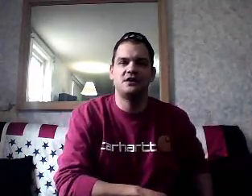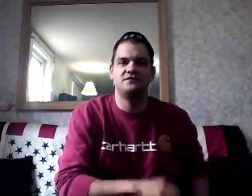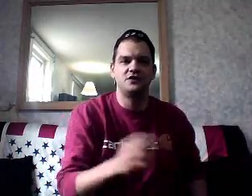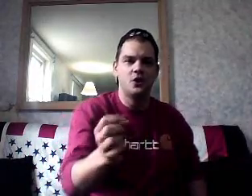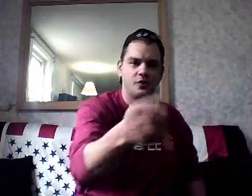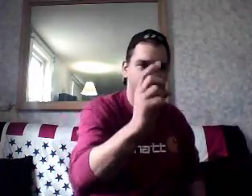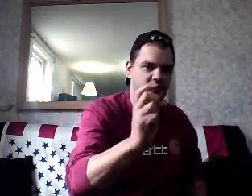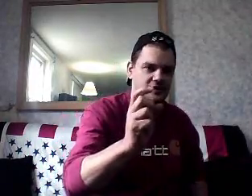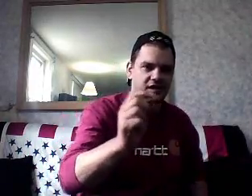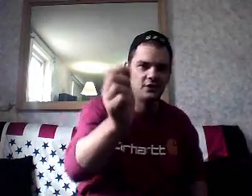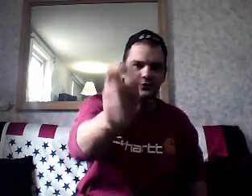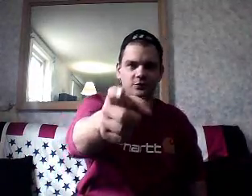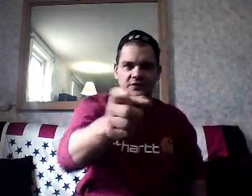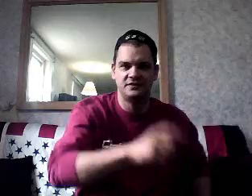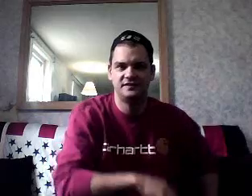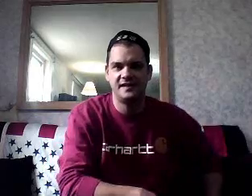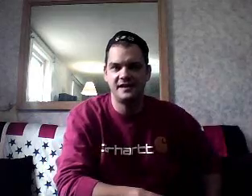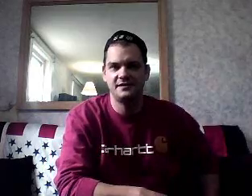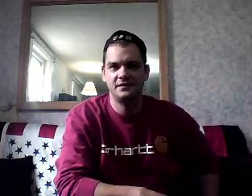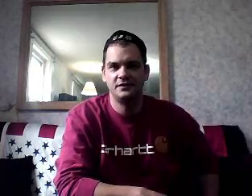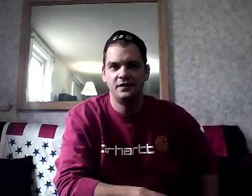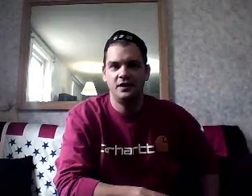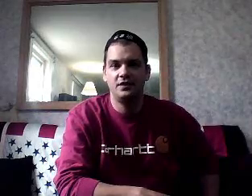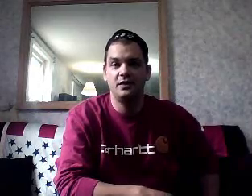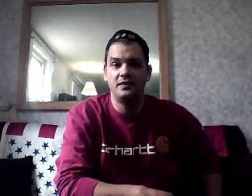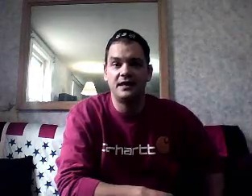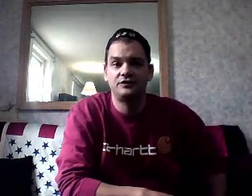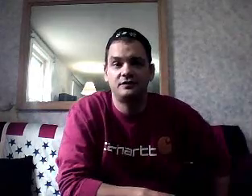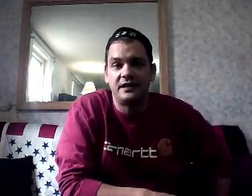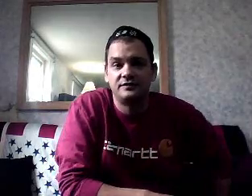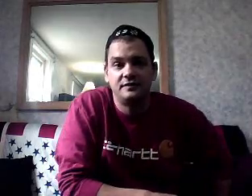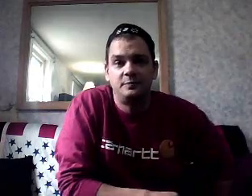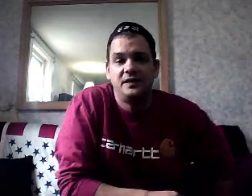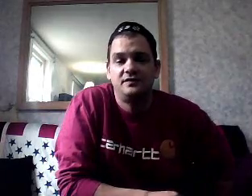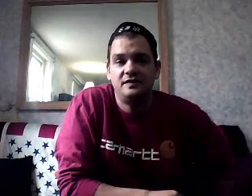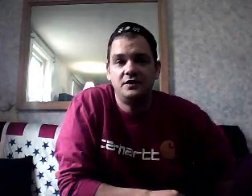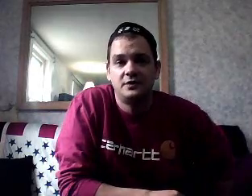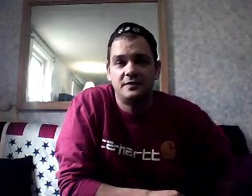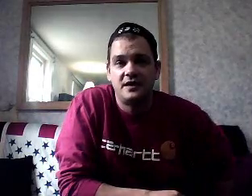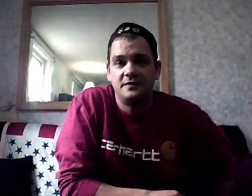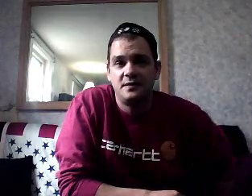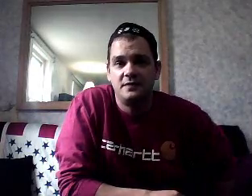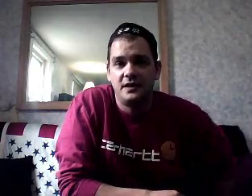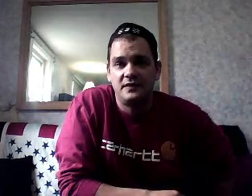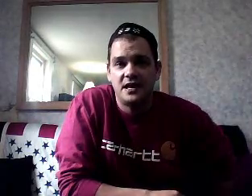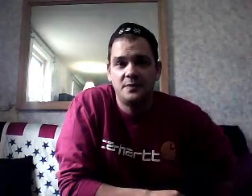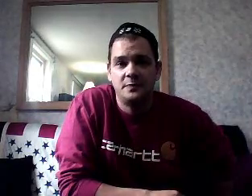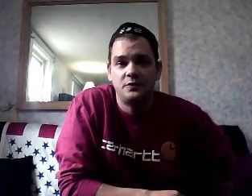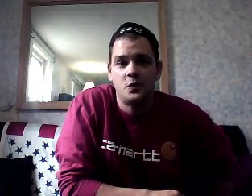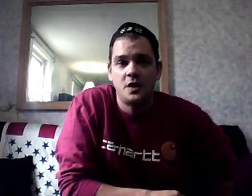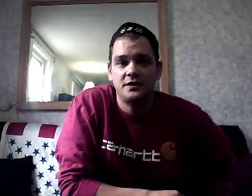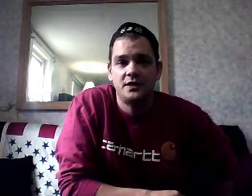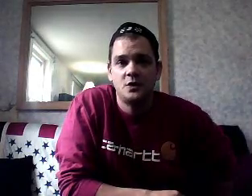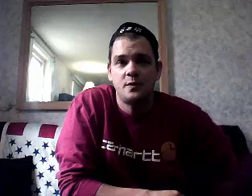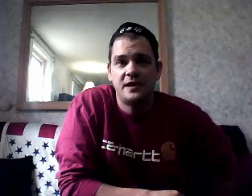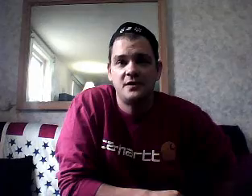your life. No authority, including the state. And that's the big secret that a lot of people don't want you to know about.